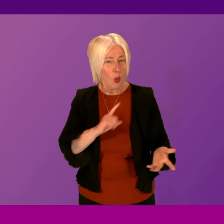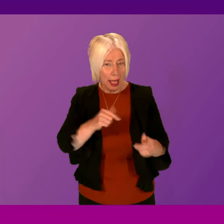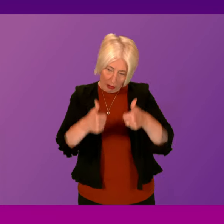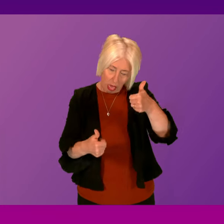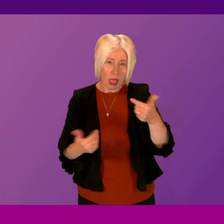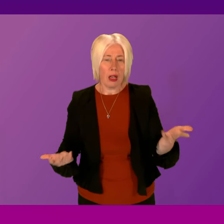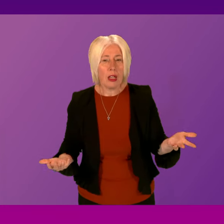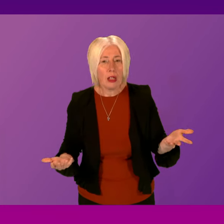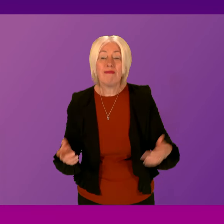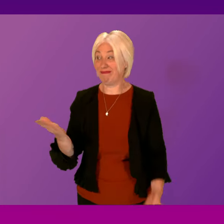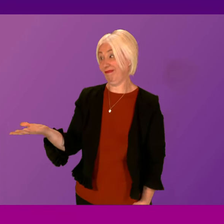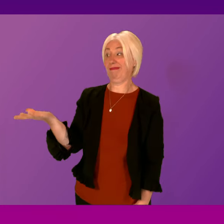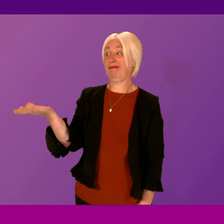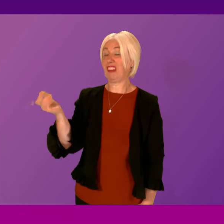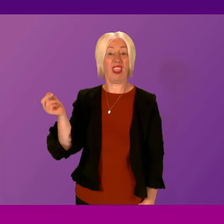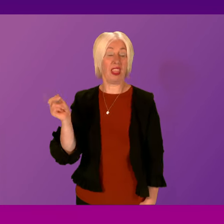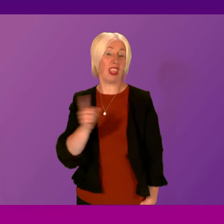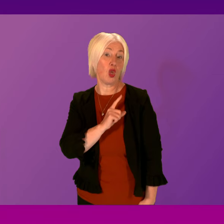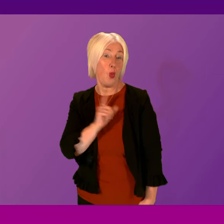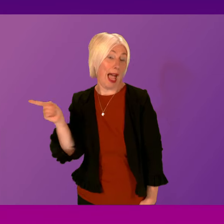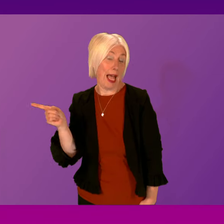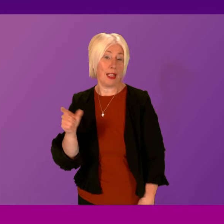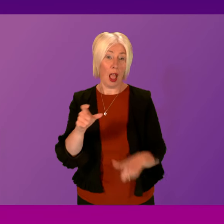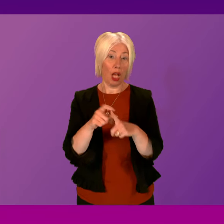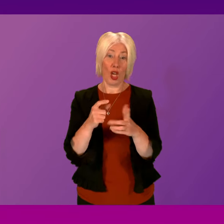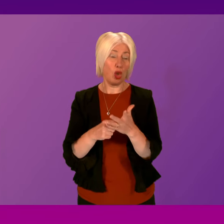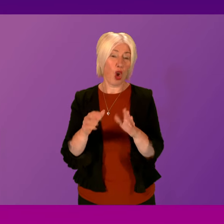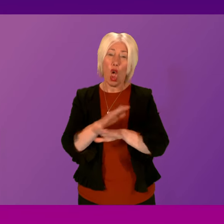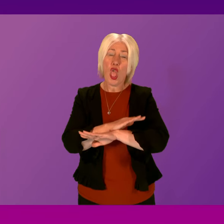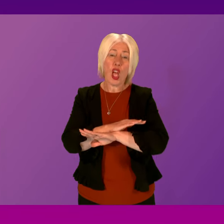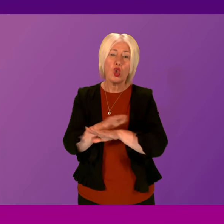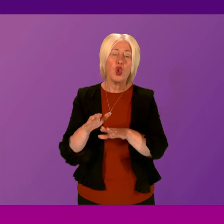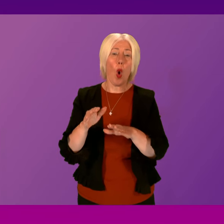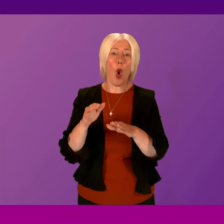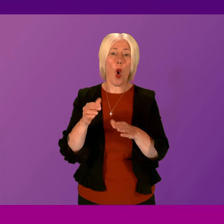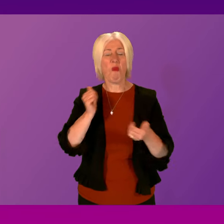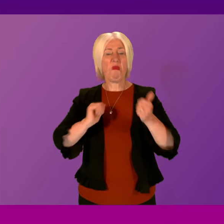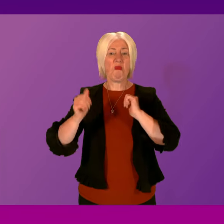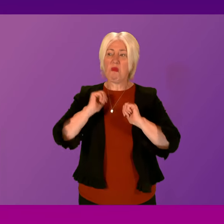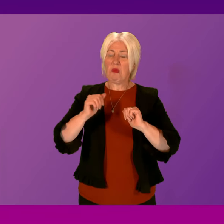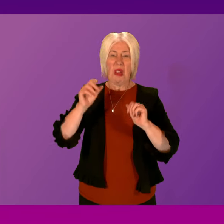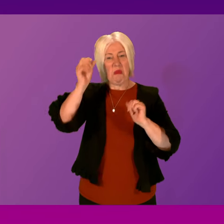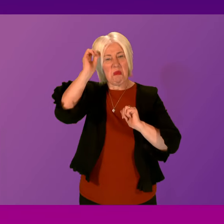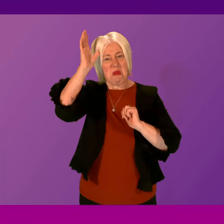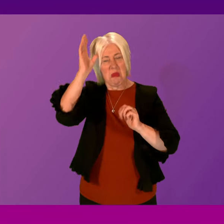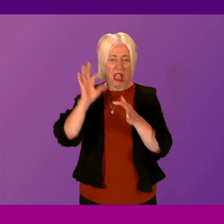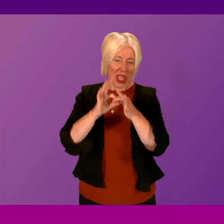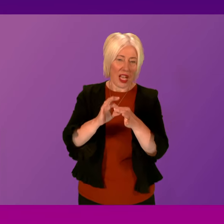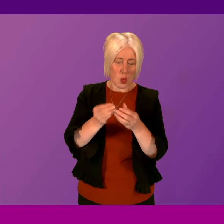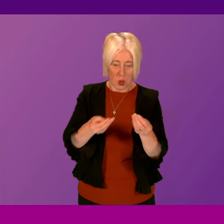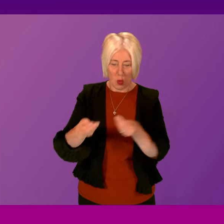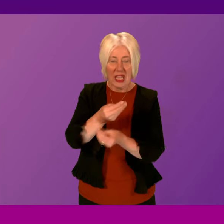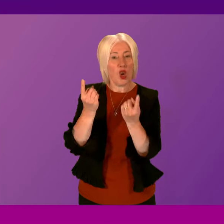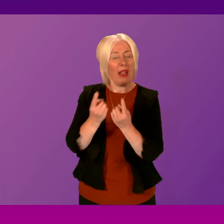And this is why Presiding Officer Douglas Ross has no credibility when it comes to economic matters whatsoever. Not